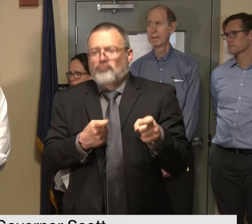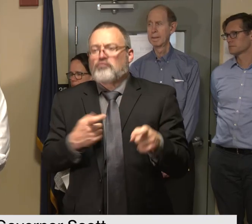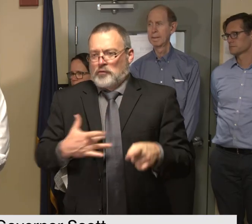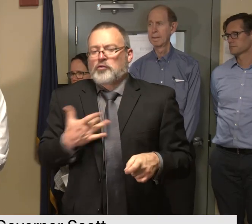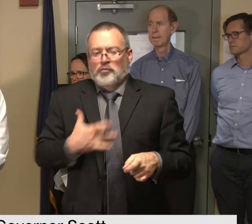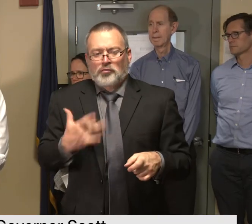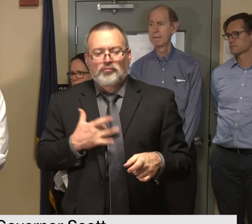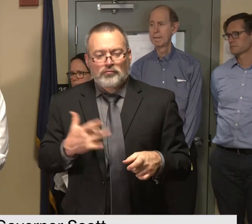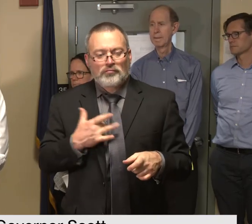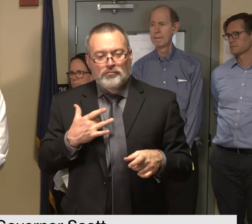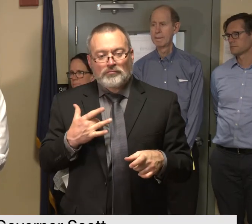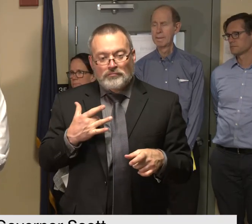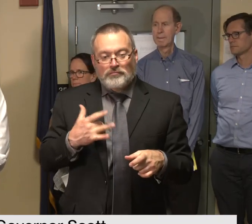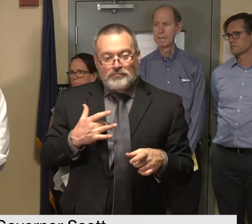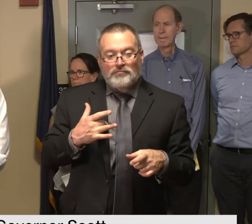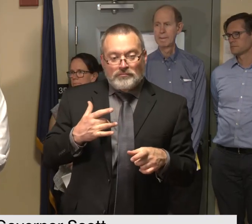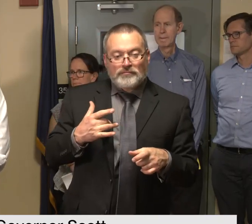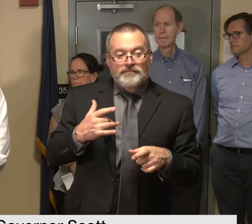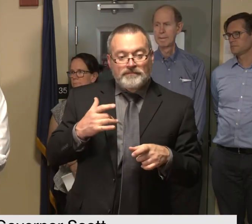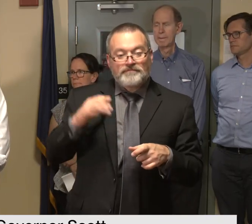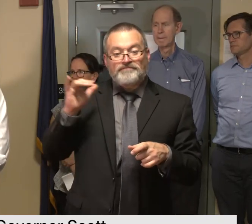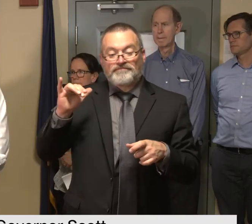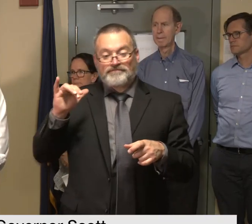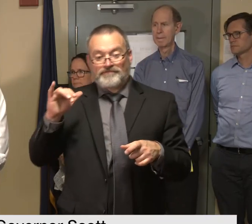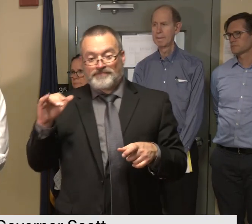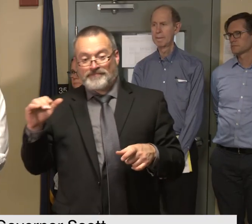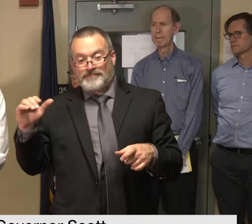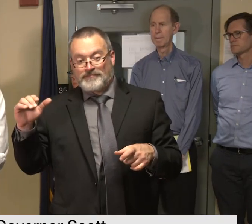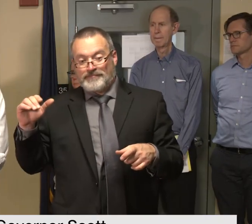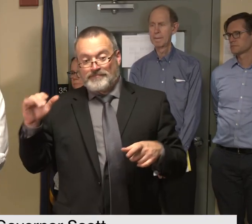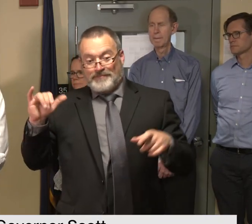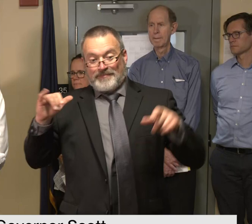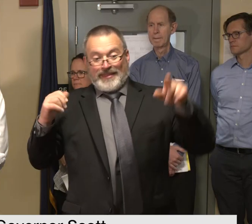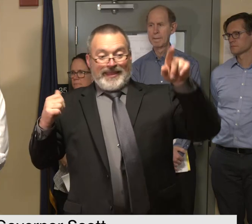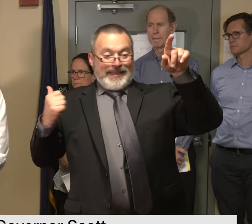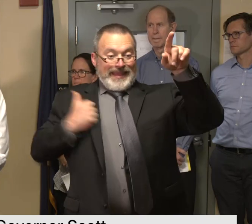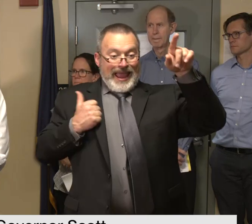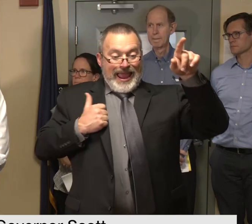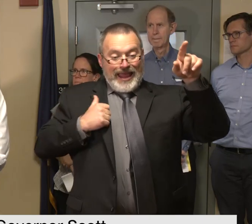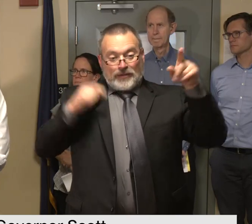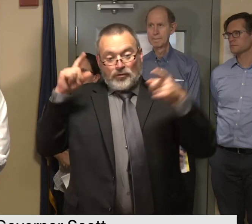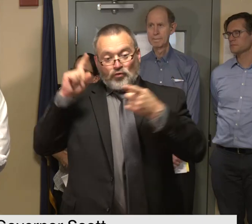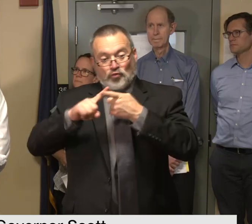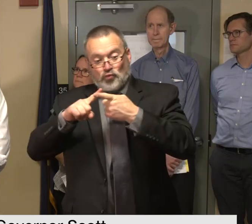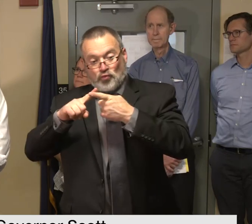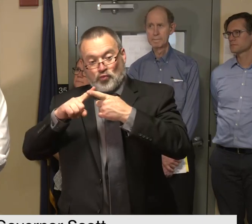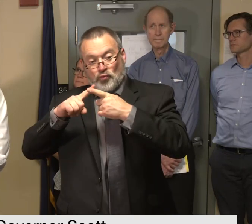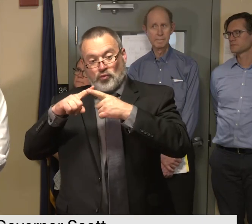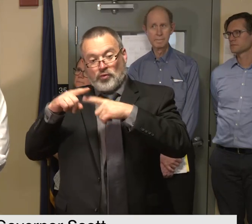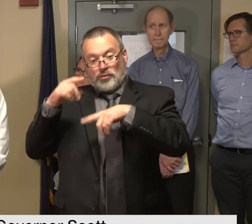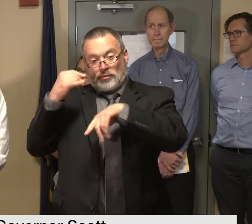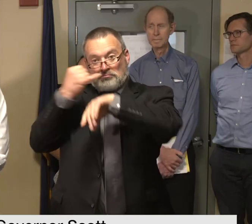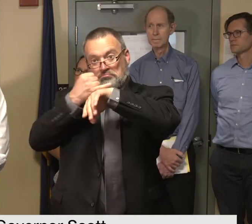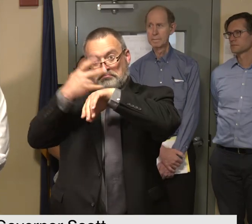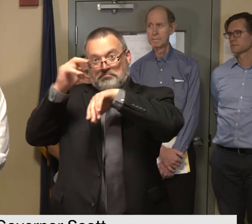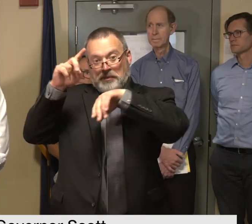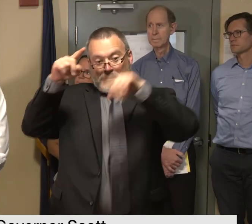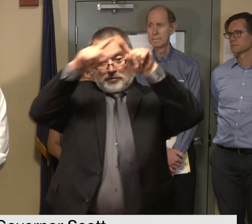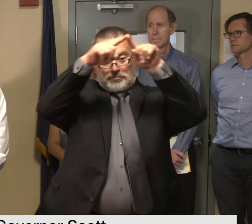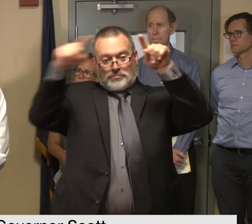and atlantic between the canadian border and norton and island pond this is a genesee and wyoming railroad